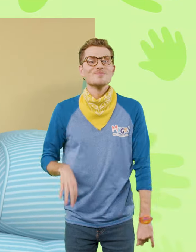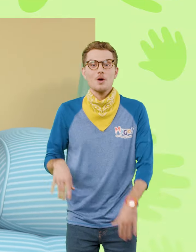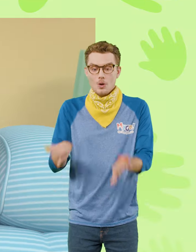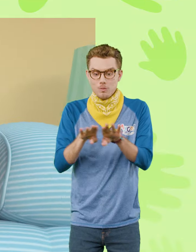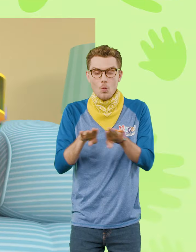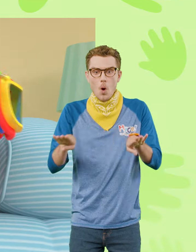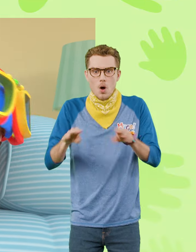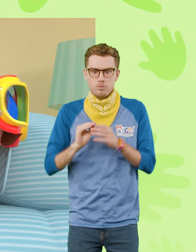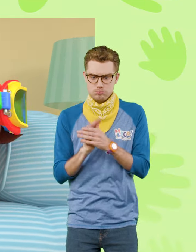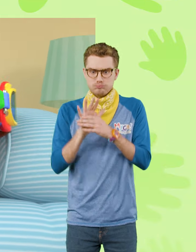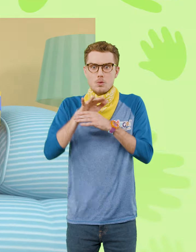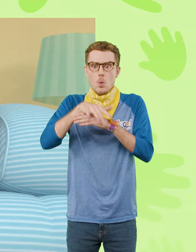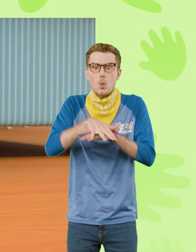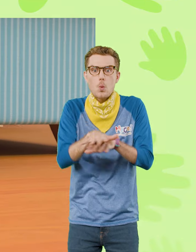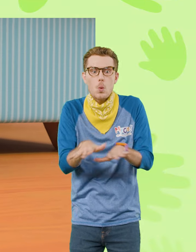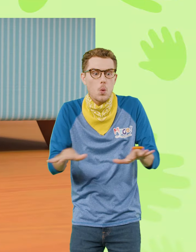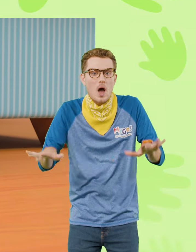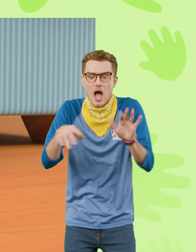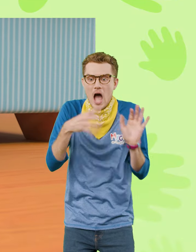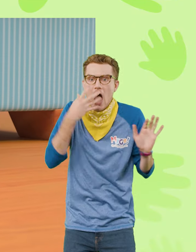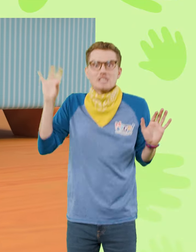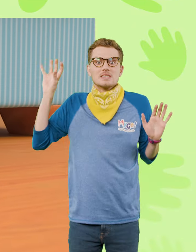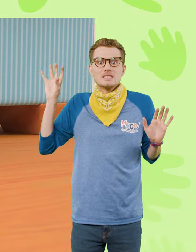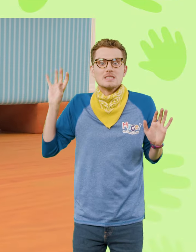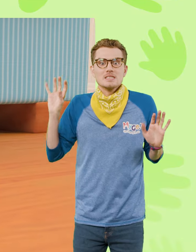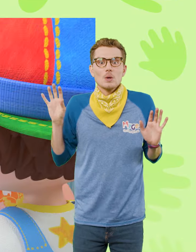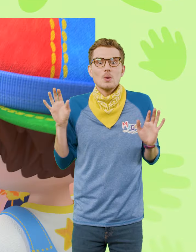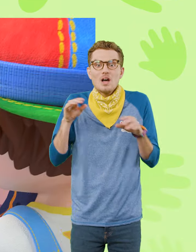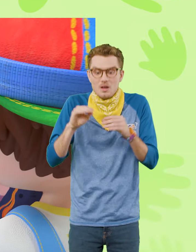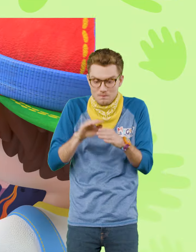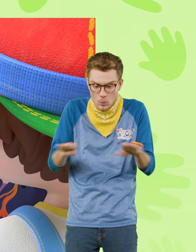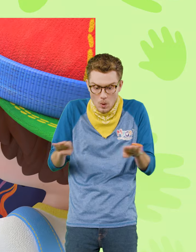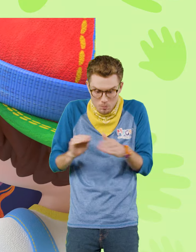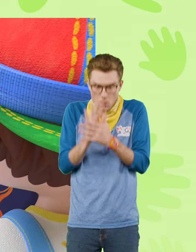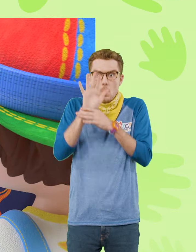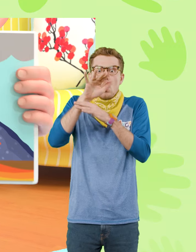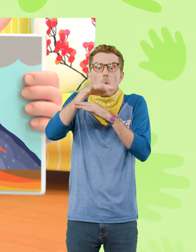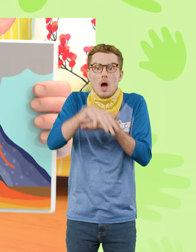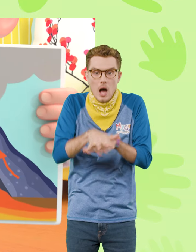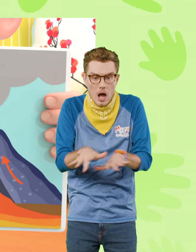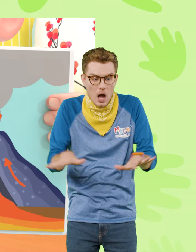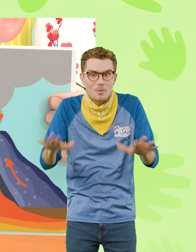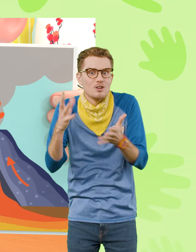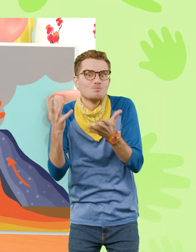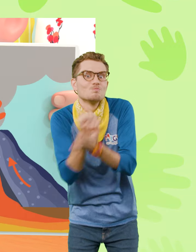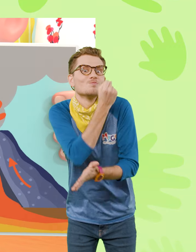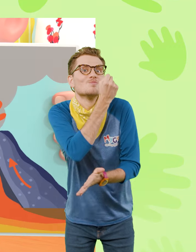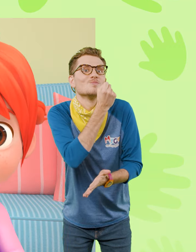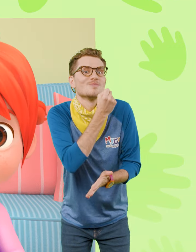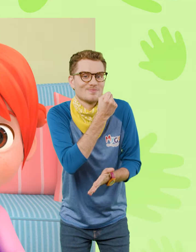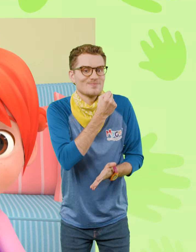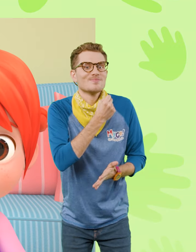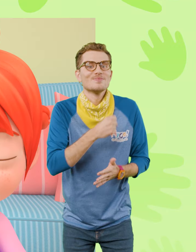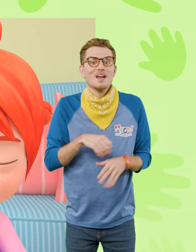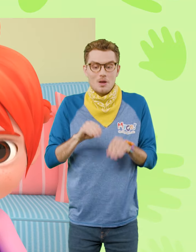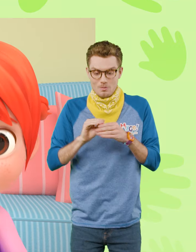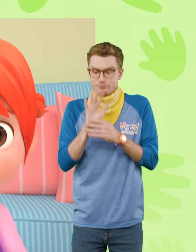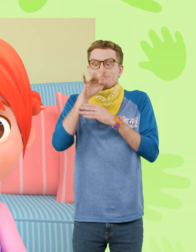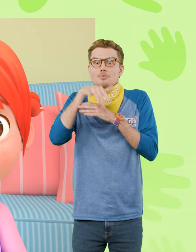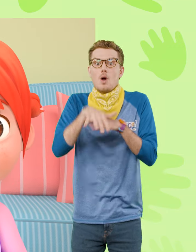is lava, it's so hot For is lava, take your shot Lava, lava